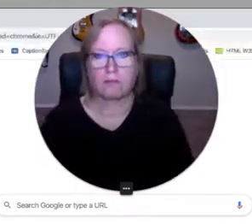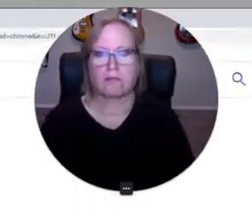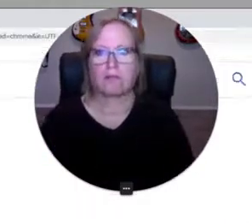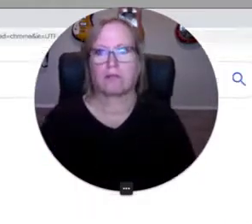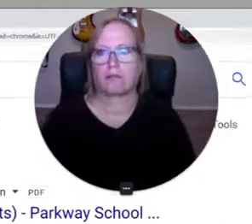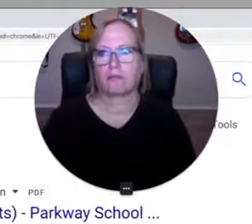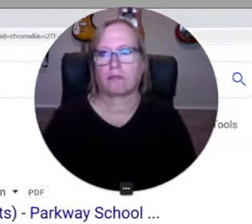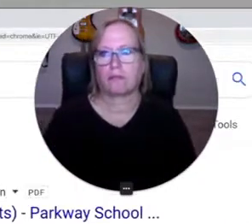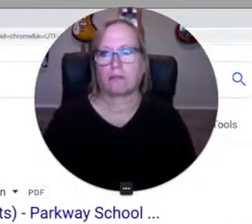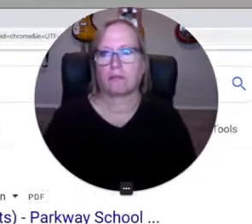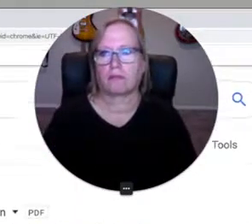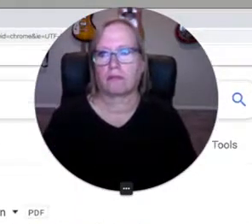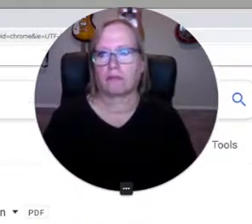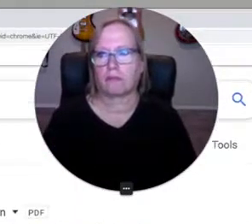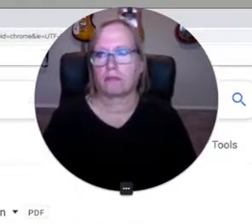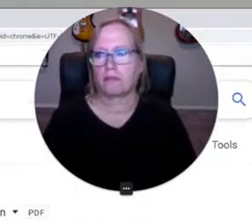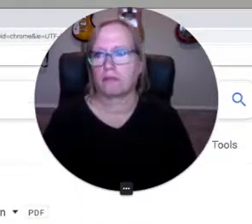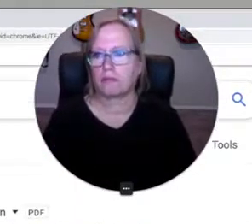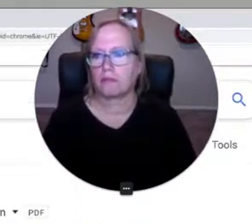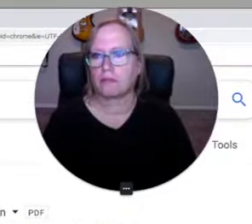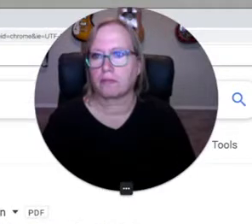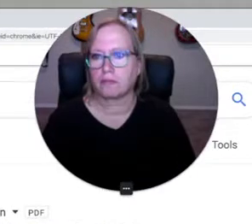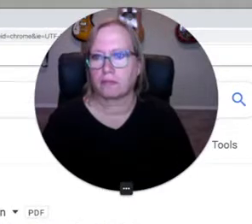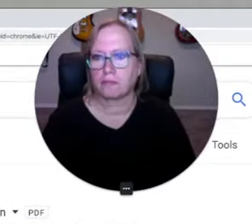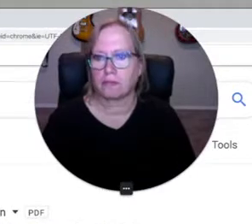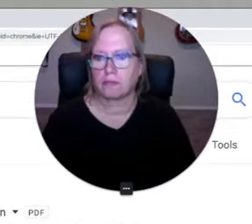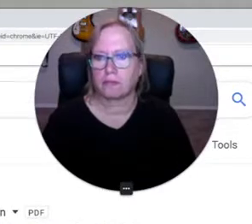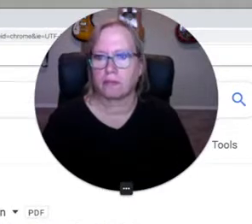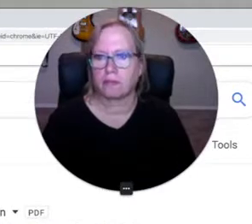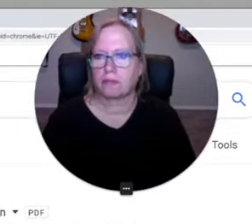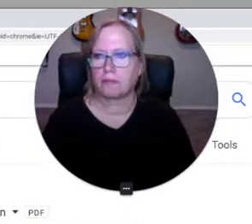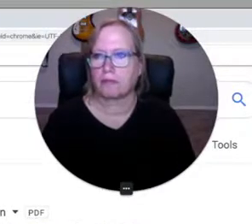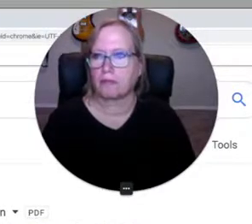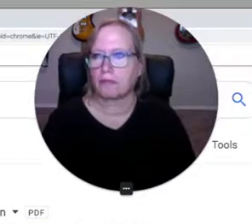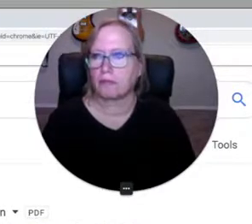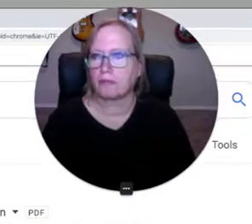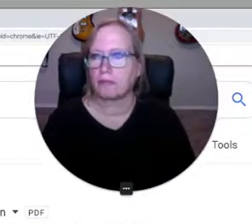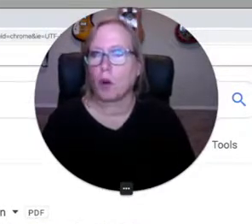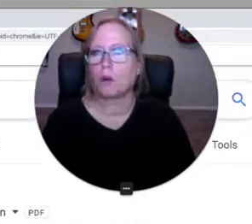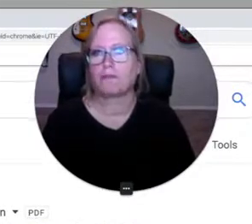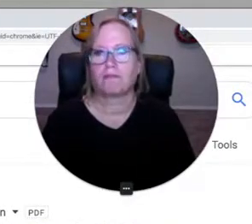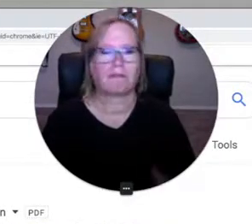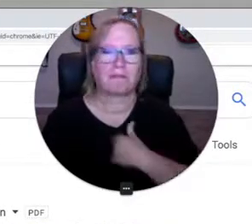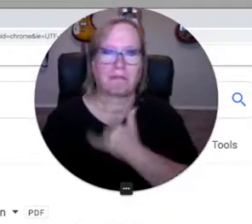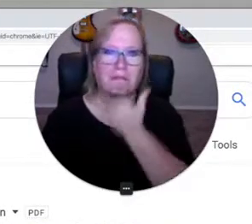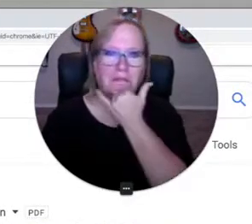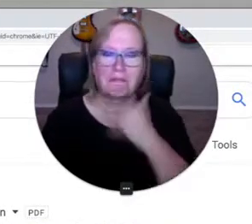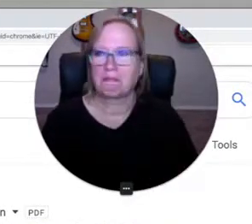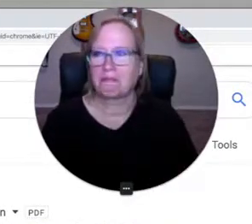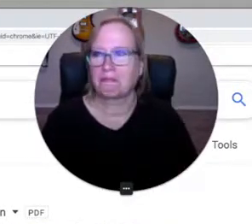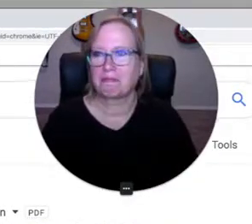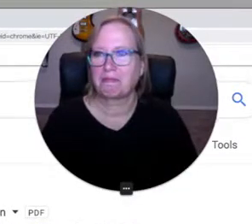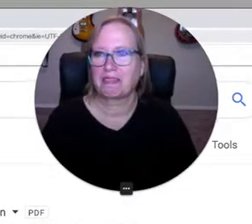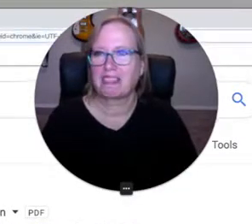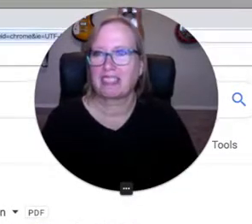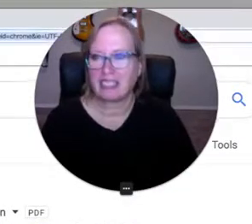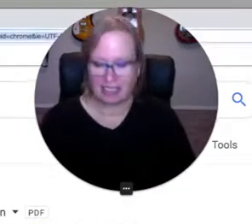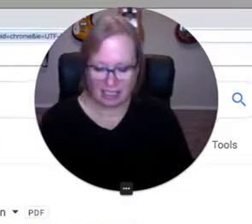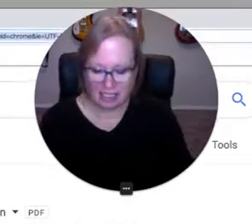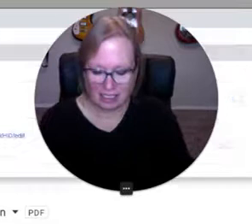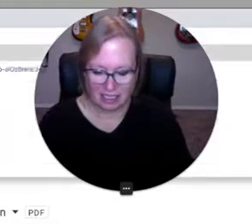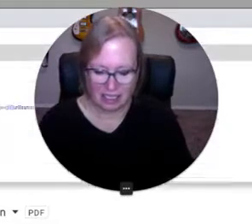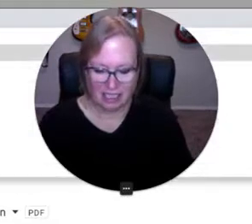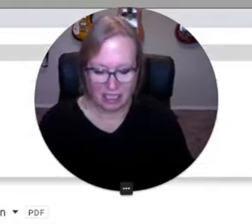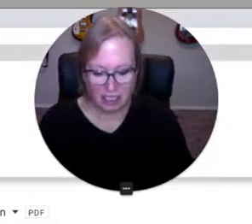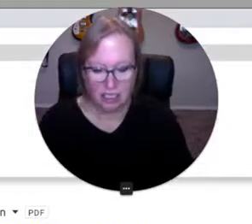Oops, I made a mistake,